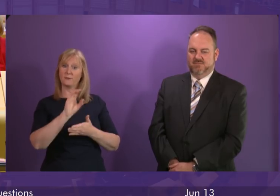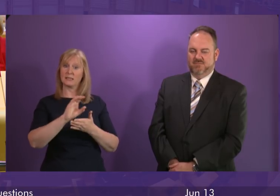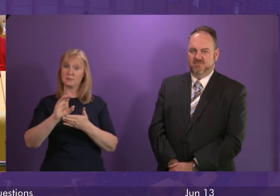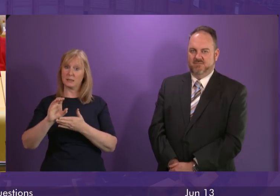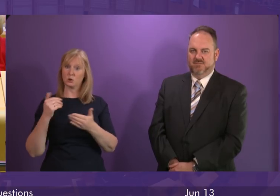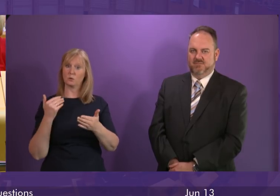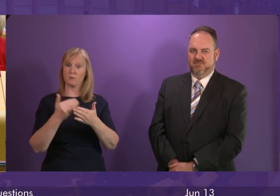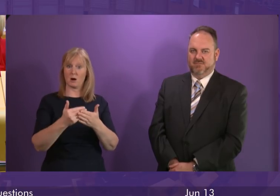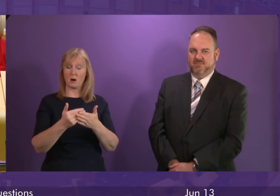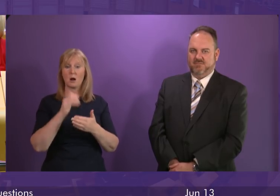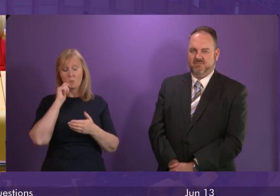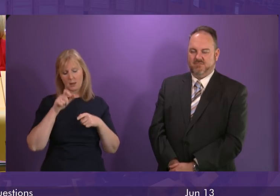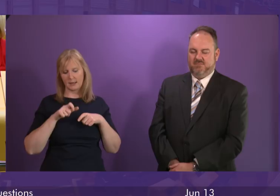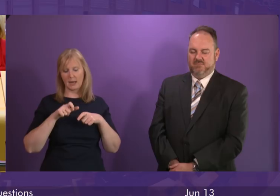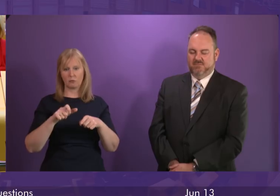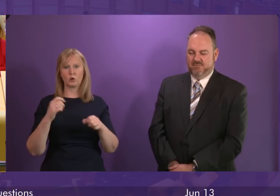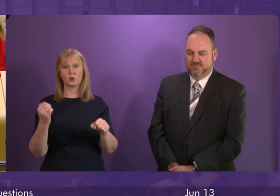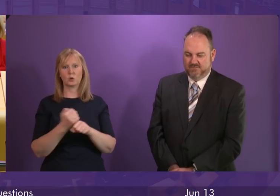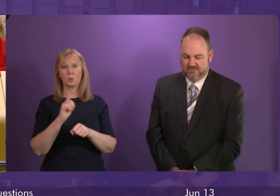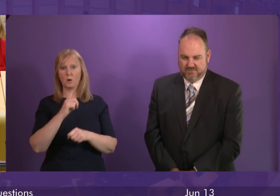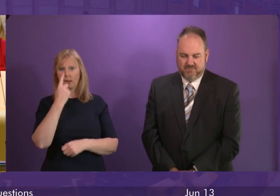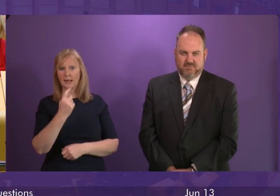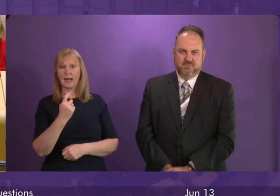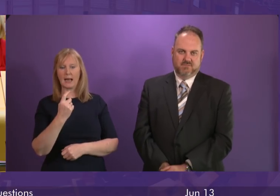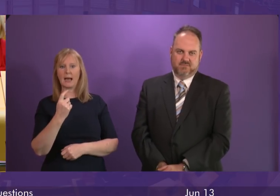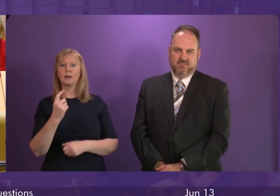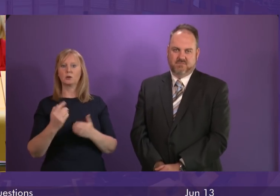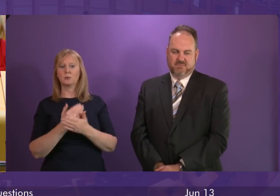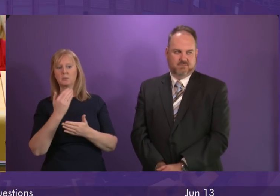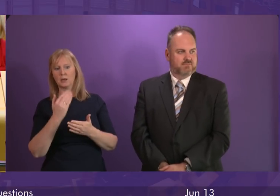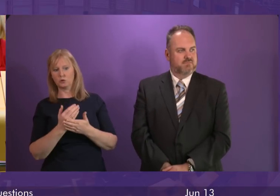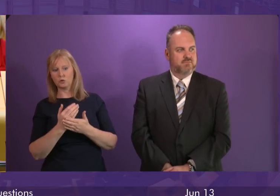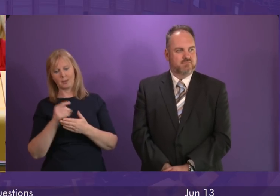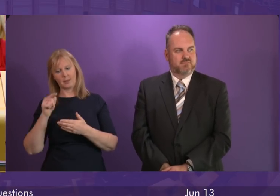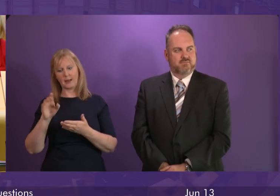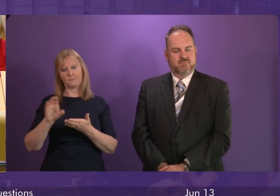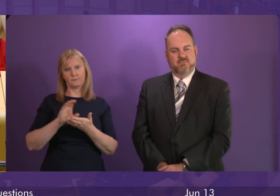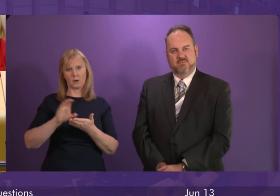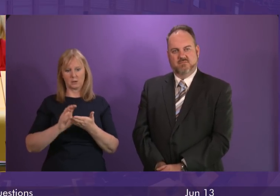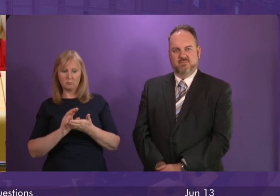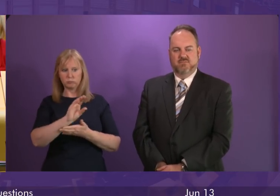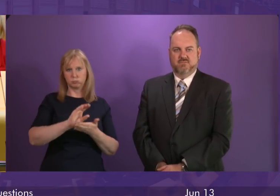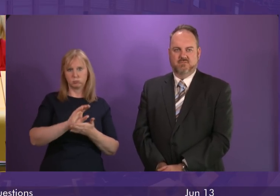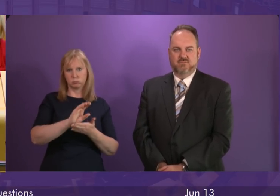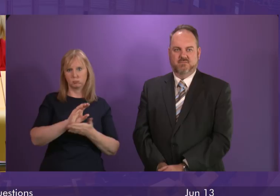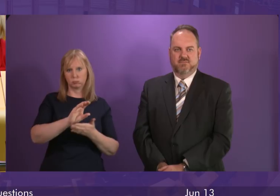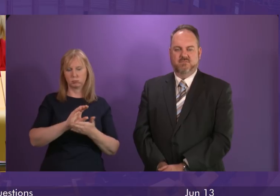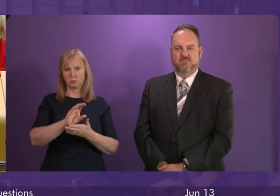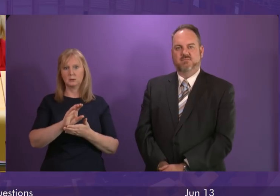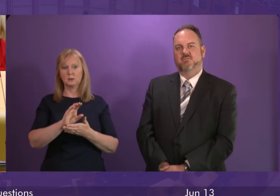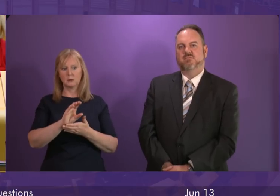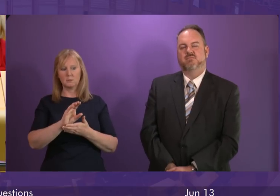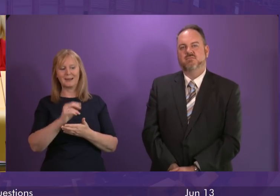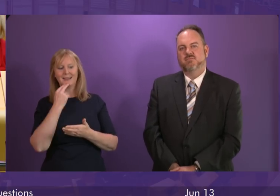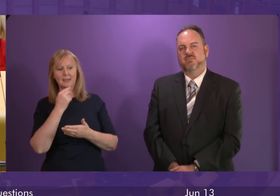so far and we will continue to do everything we can to make sure that this very helpful funding gets to companies but we require